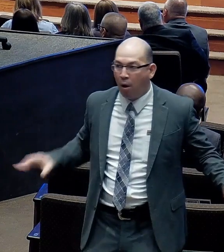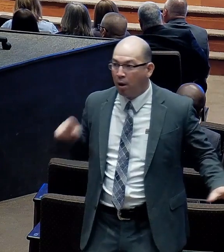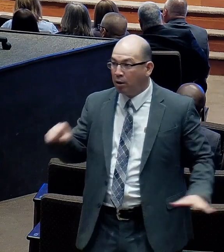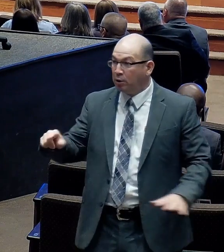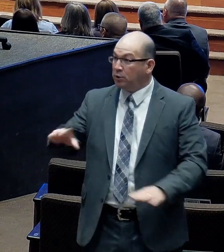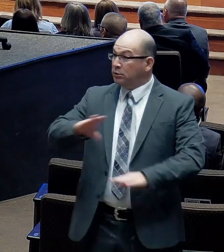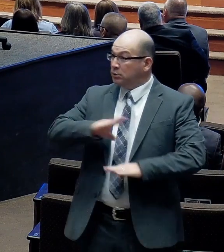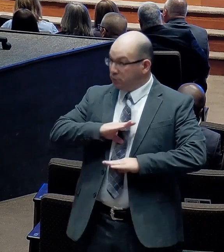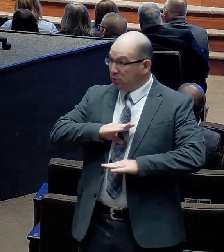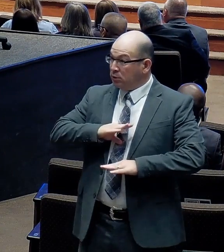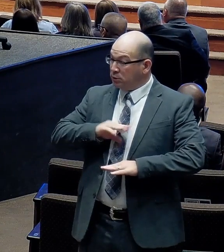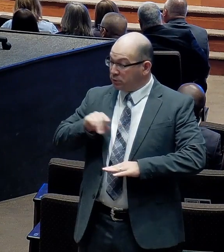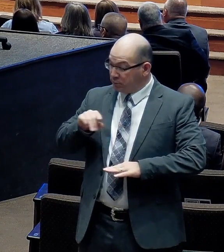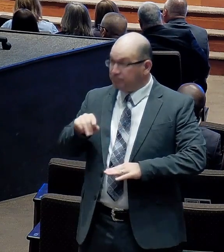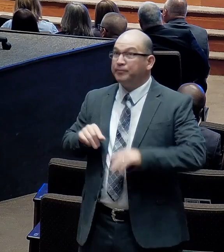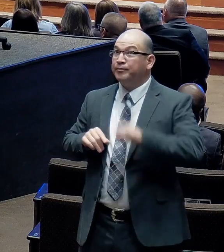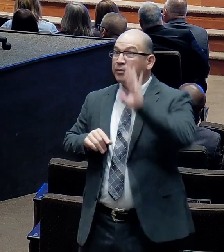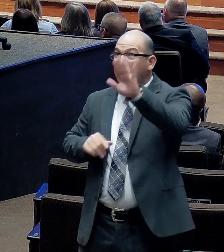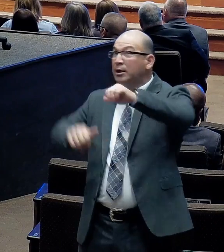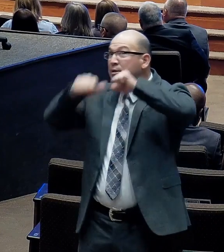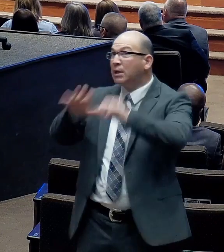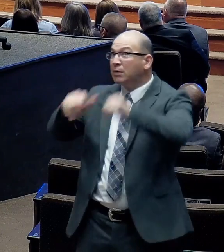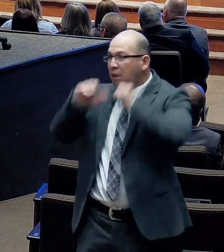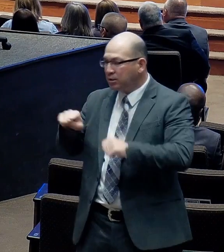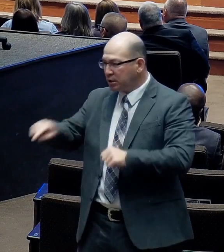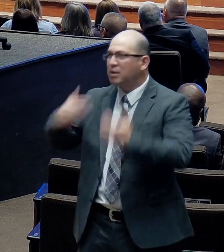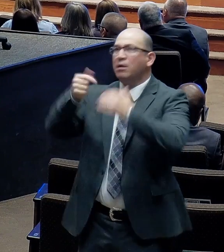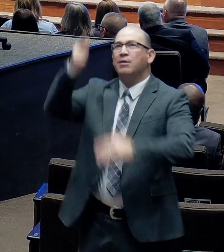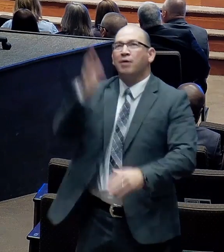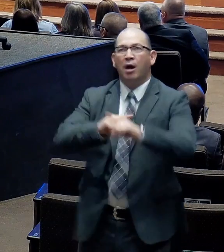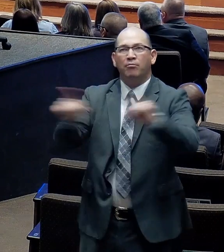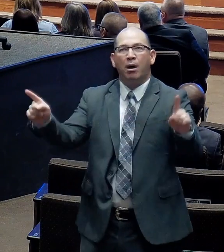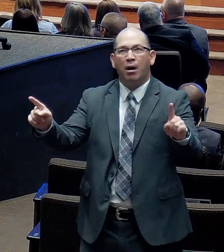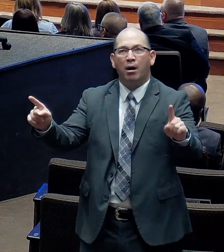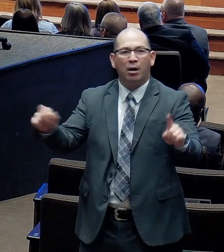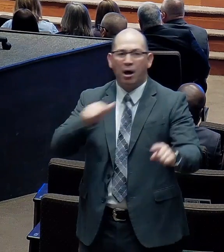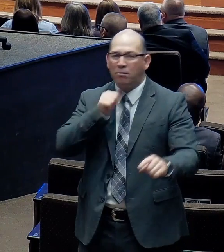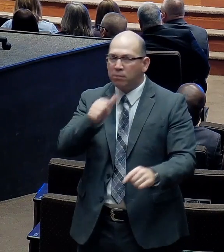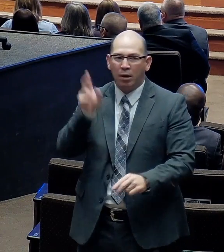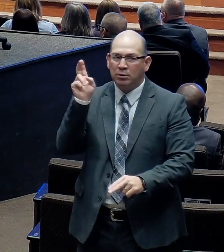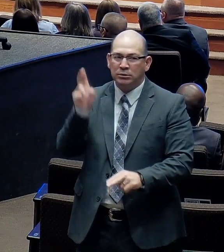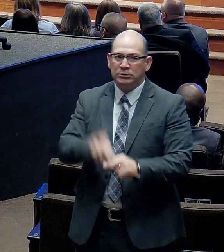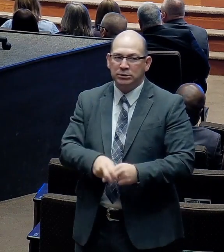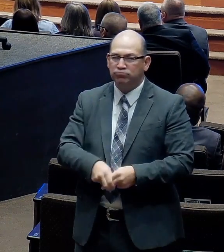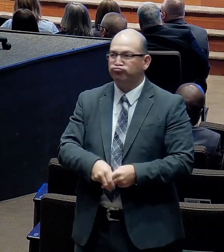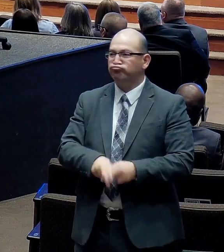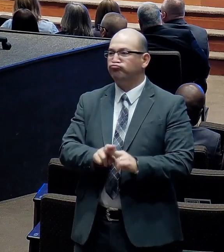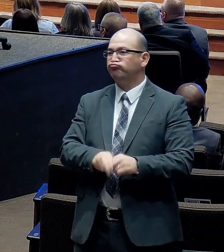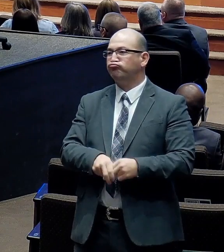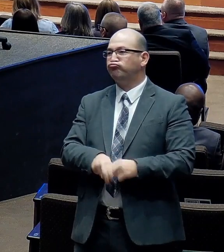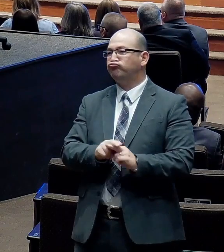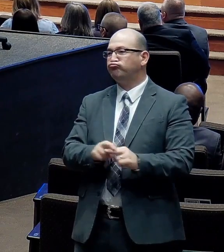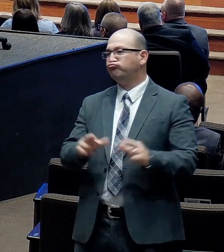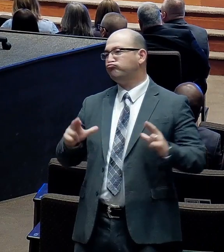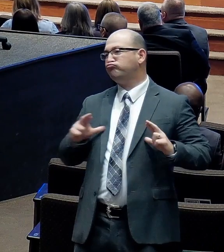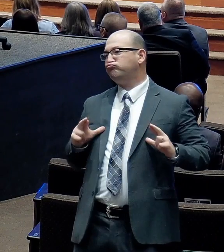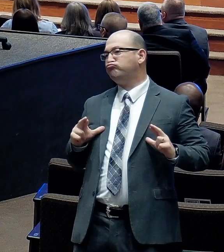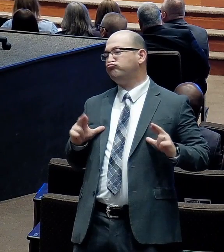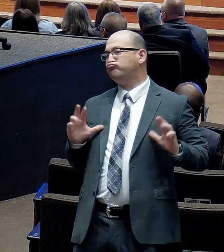For what he's done. But not just going to sit around. And relish in the. Glorals. Of what we have.